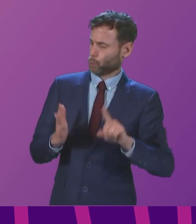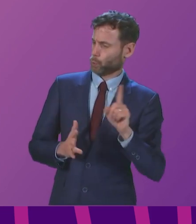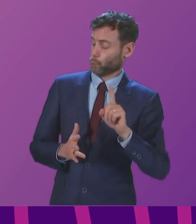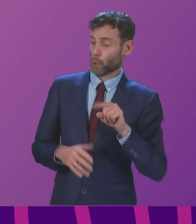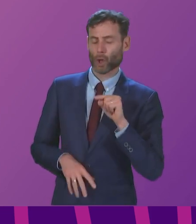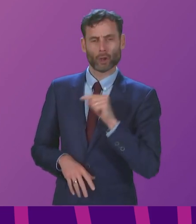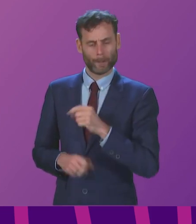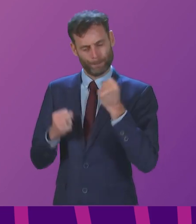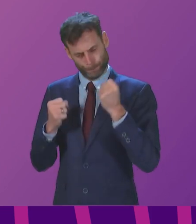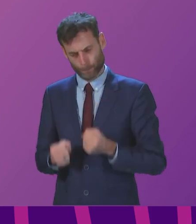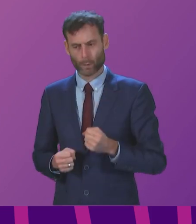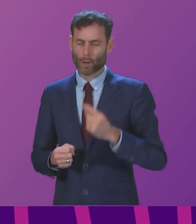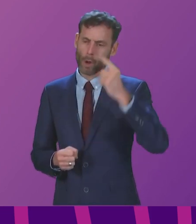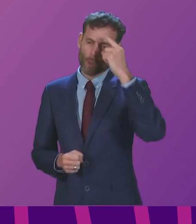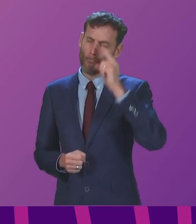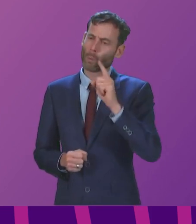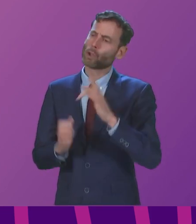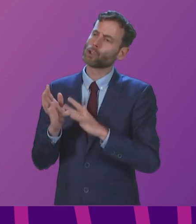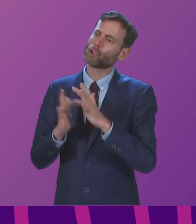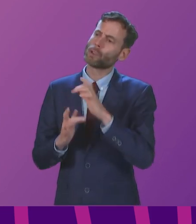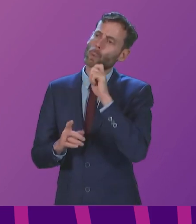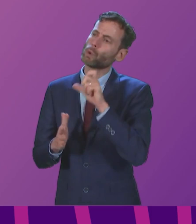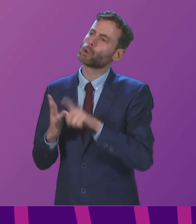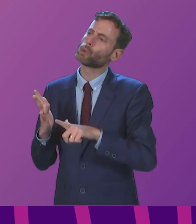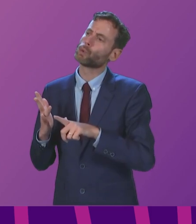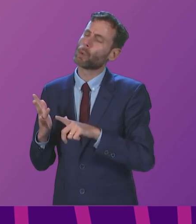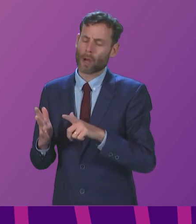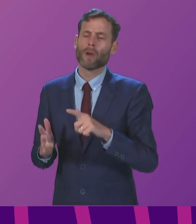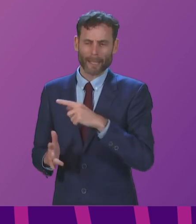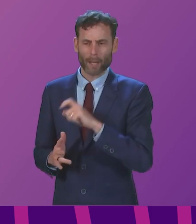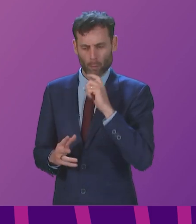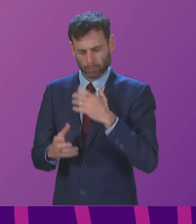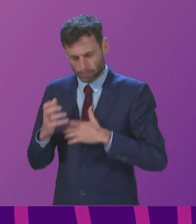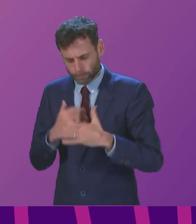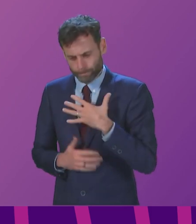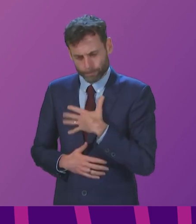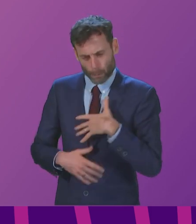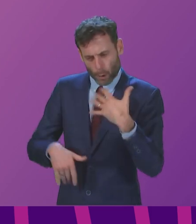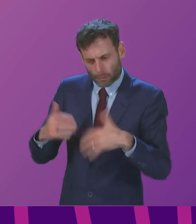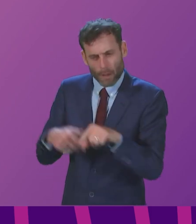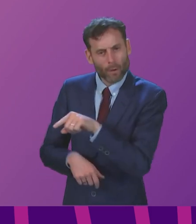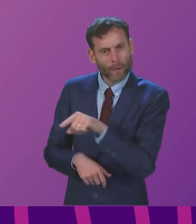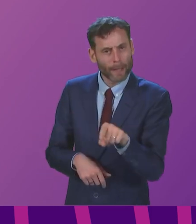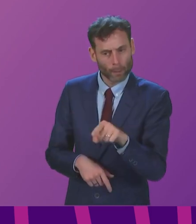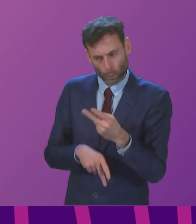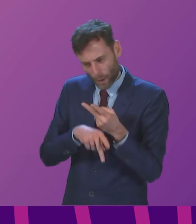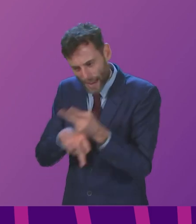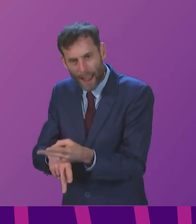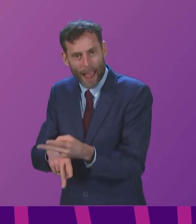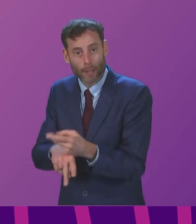was to do what Jesus did. She had compassion on the ones right in front of her.